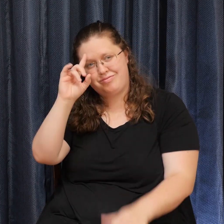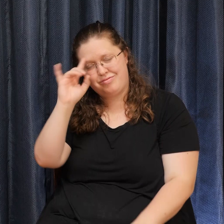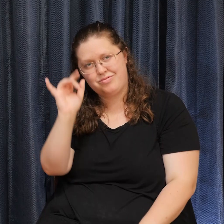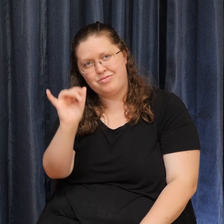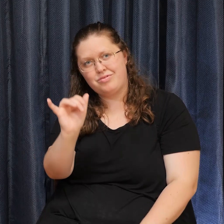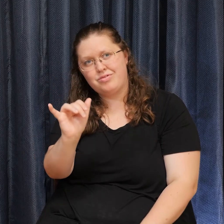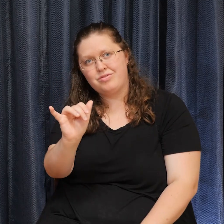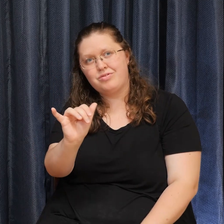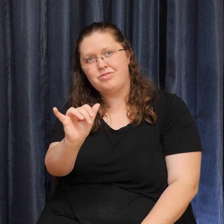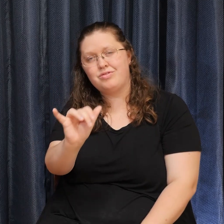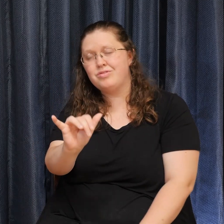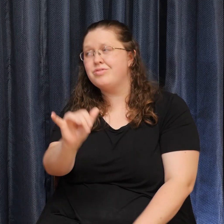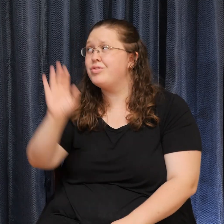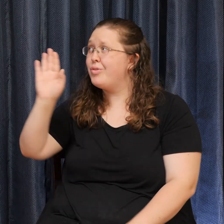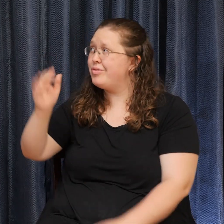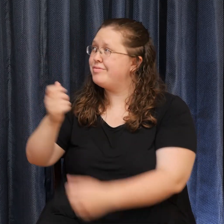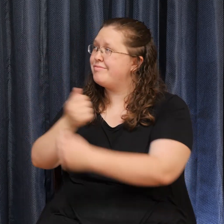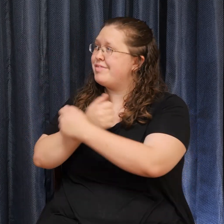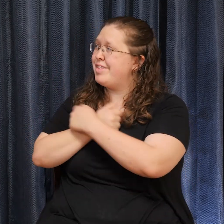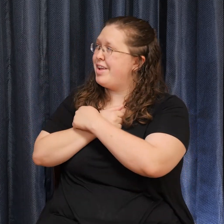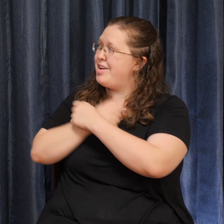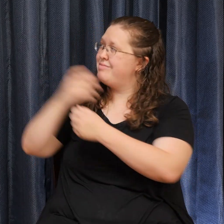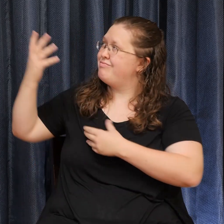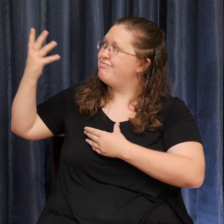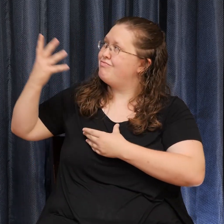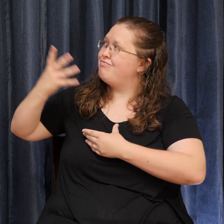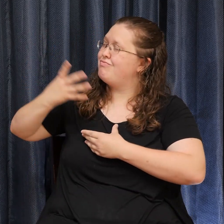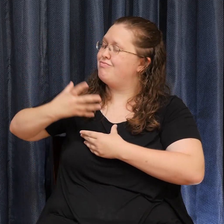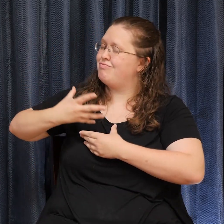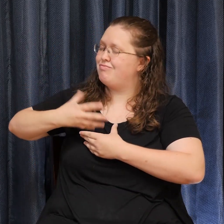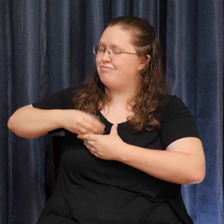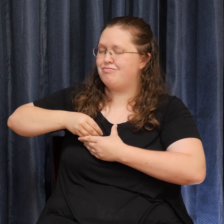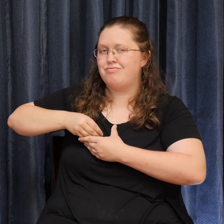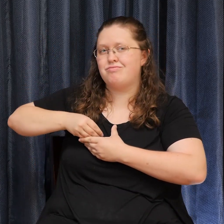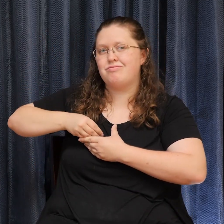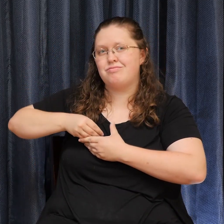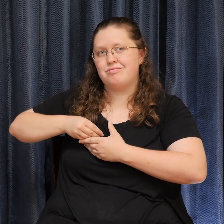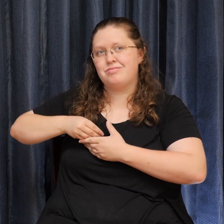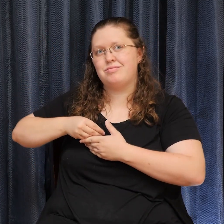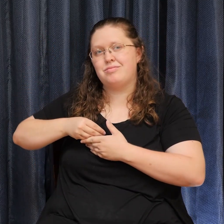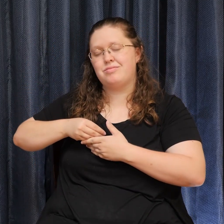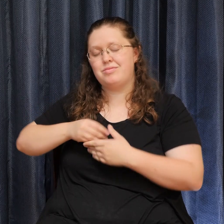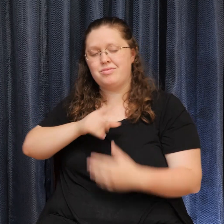over us Lord,